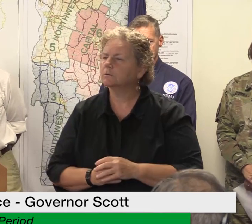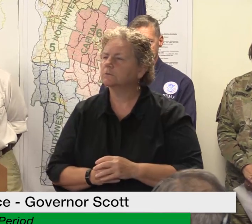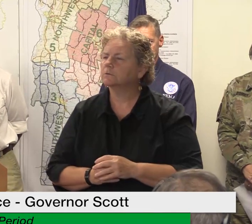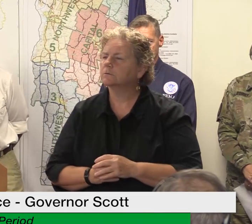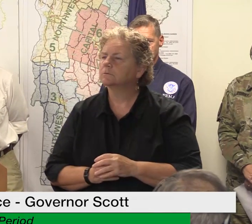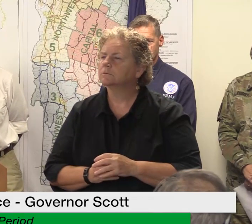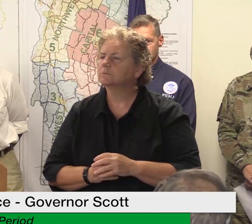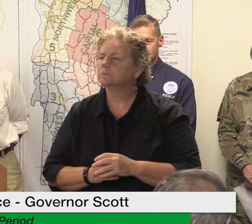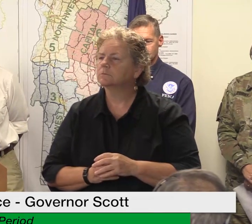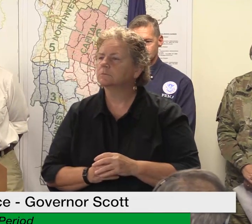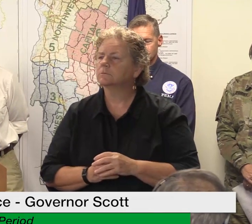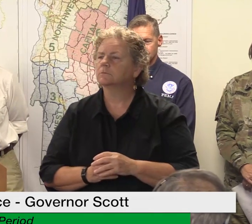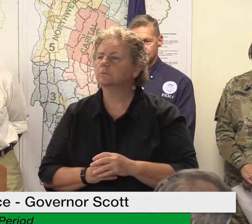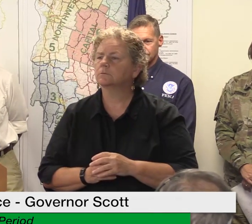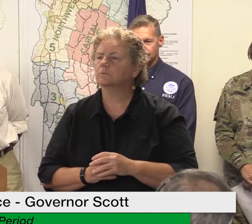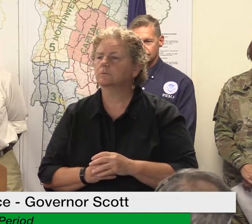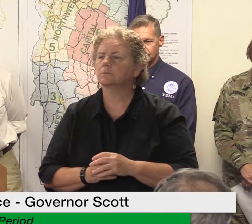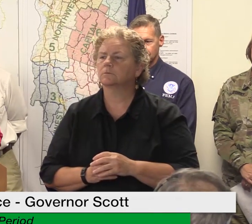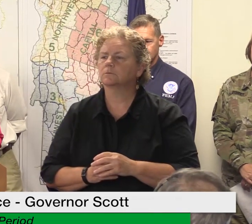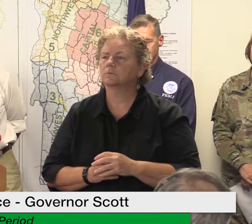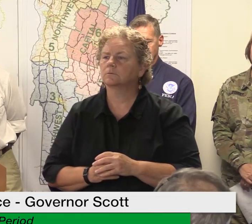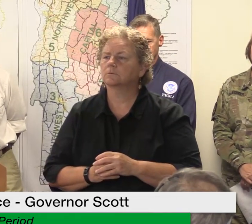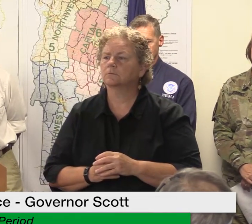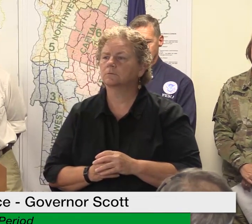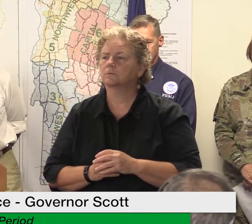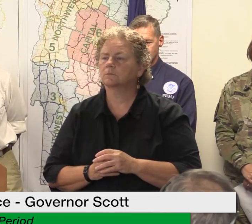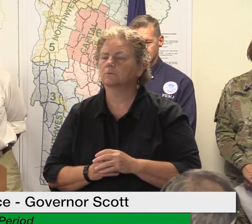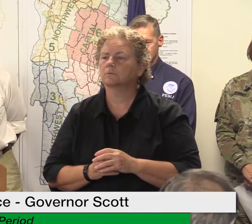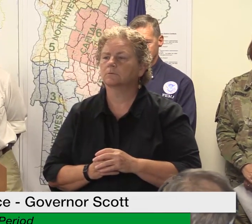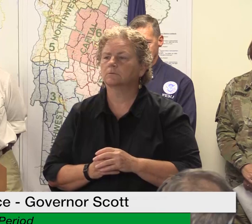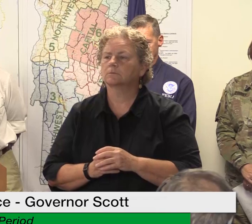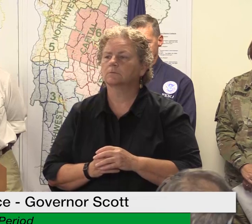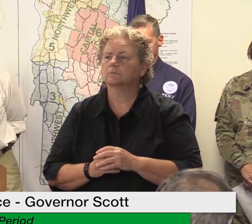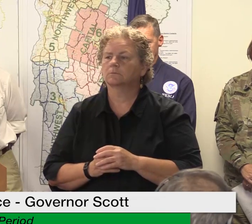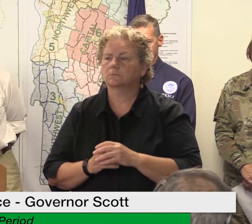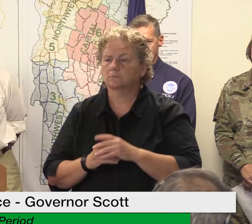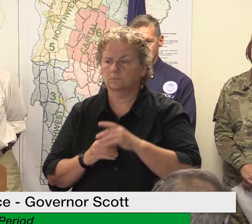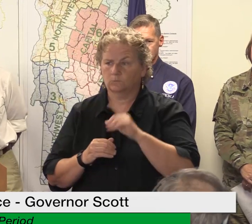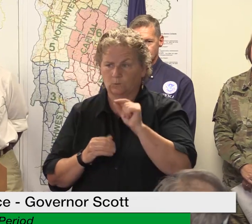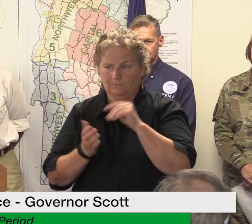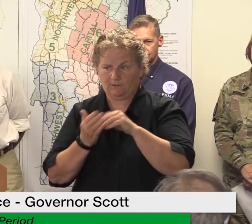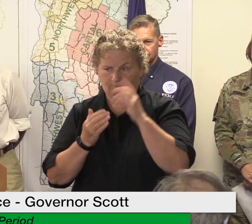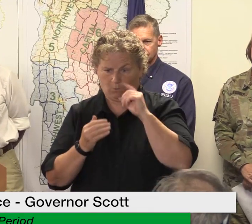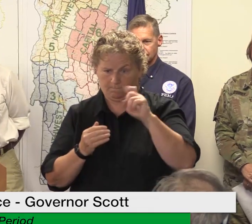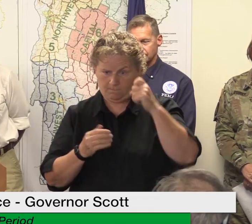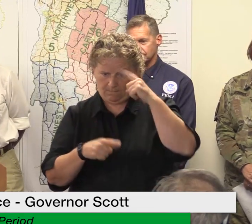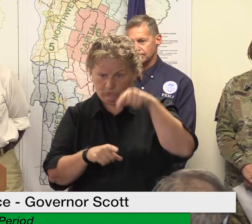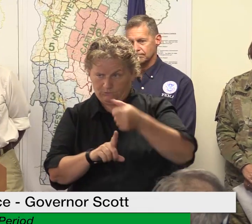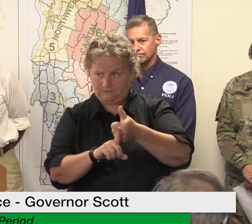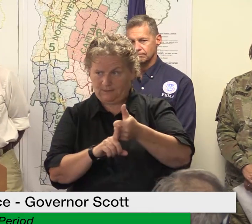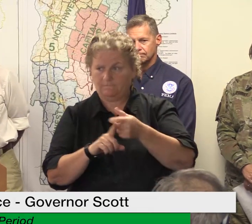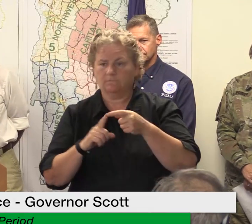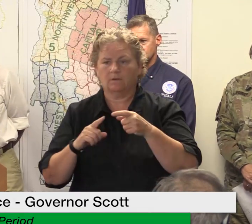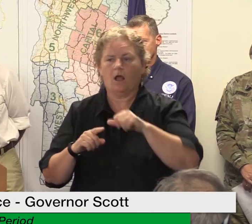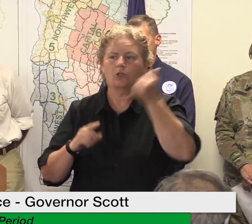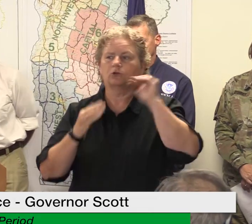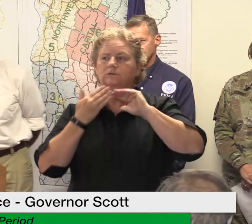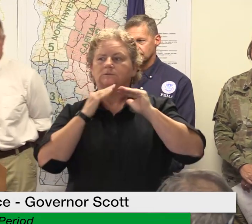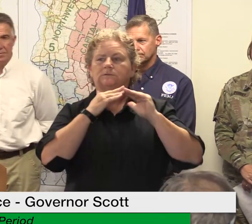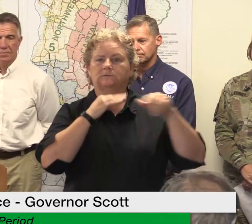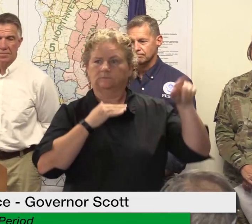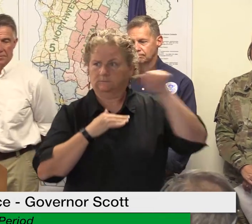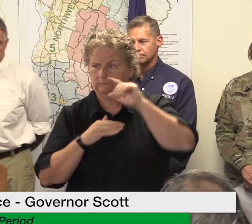start uh and more to come and secondly is there at this time a cap on what's available to each business